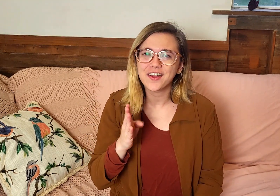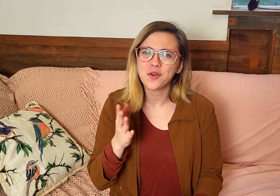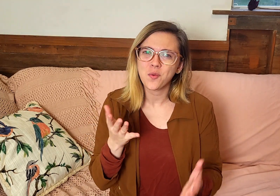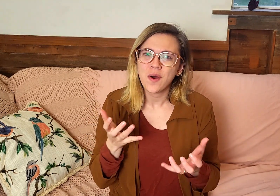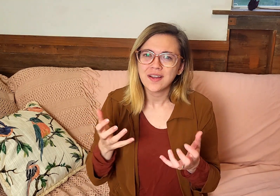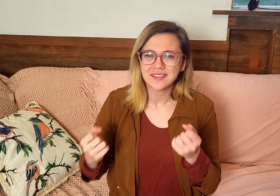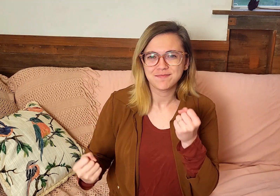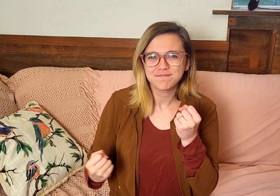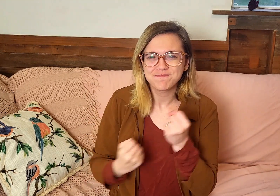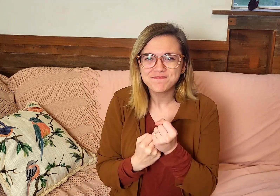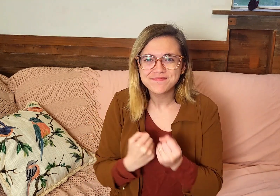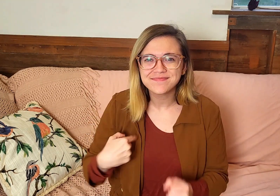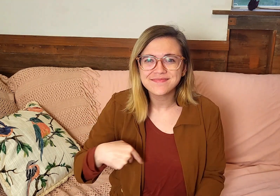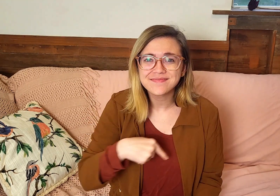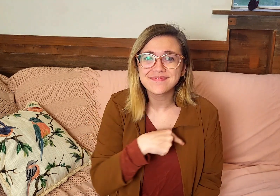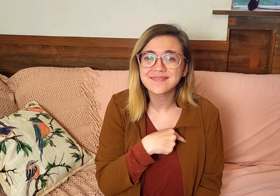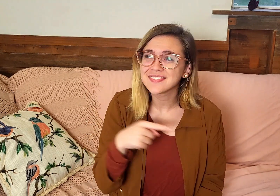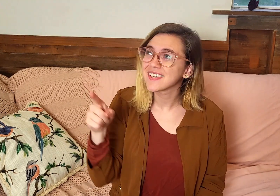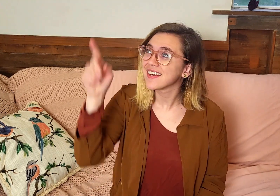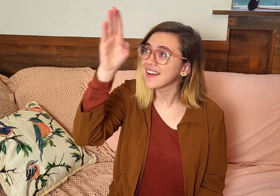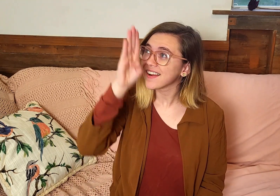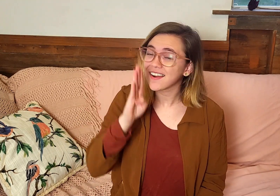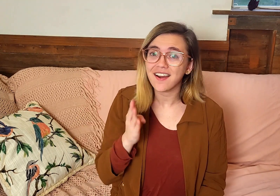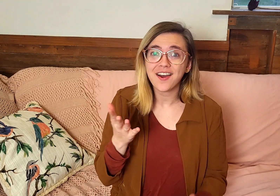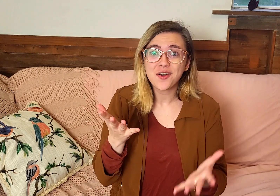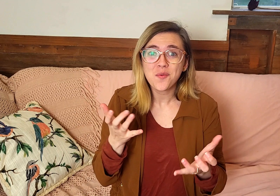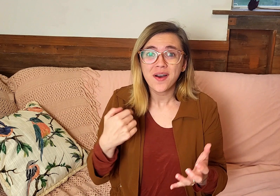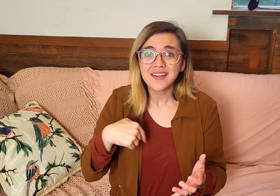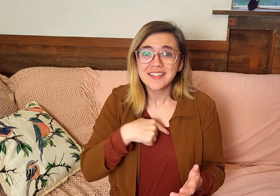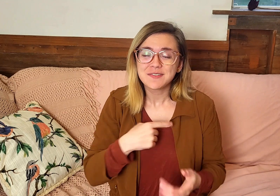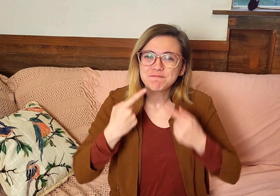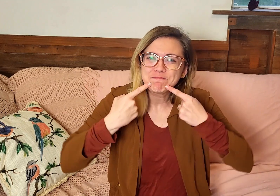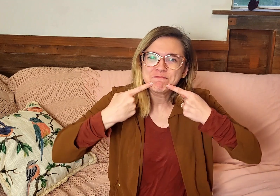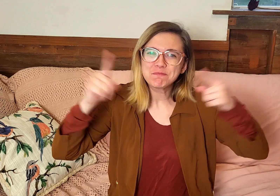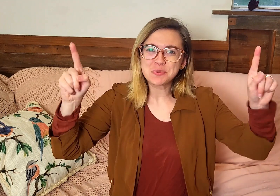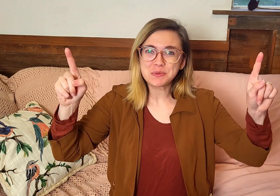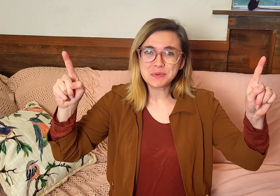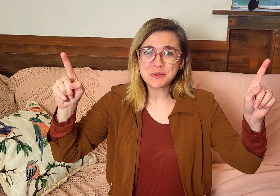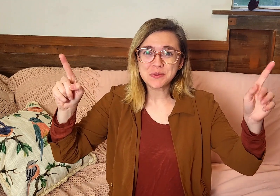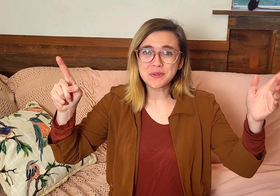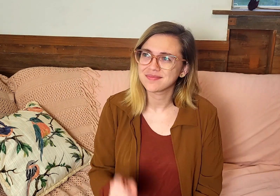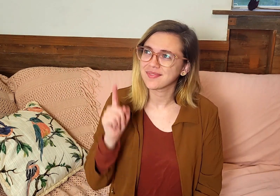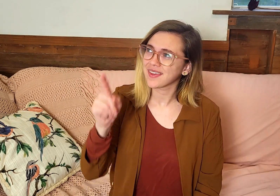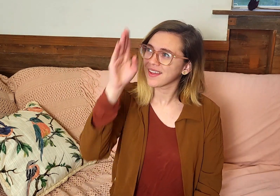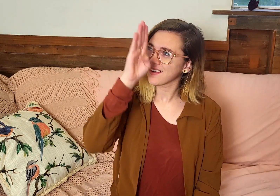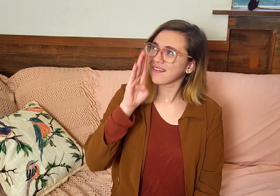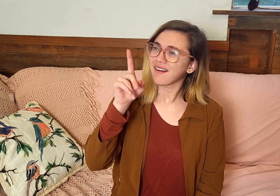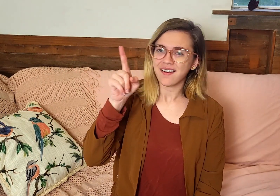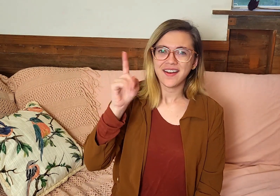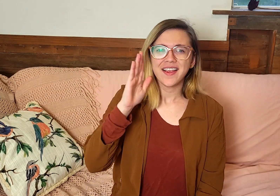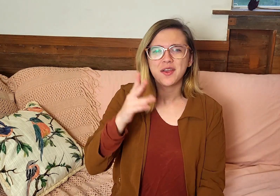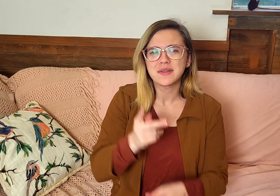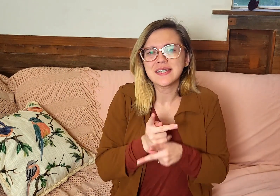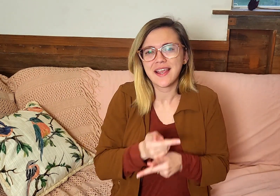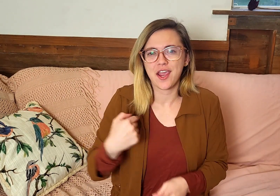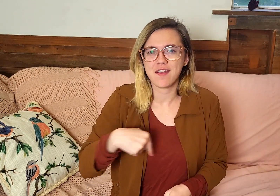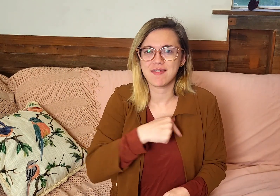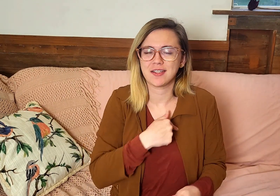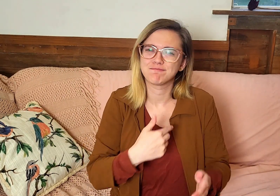God wants to support us and God wants us to succeed. He will take